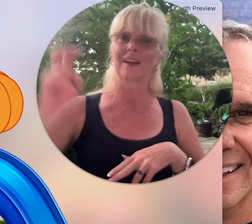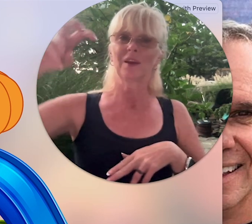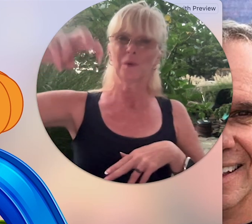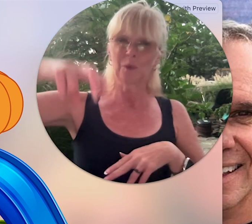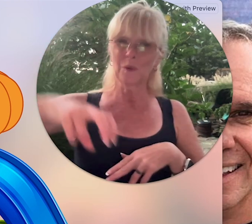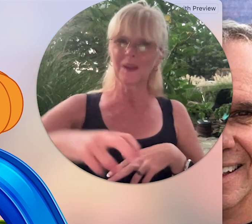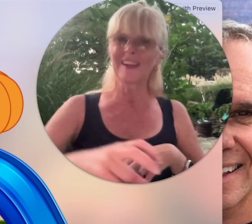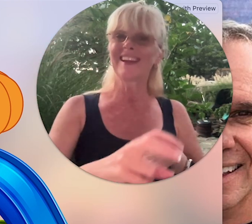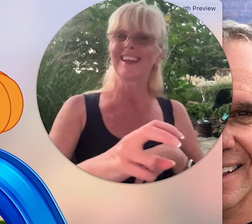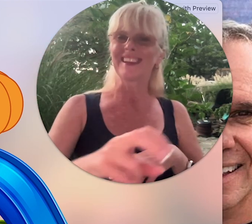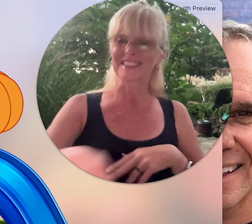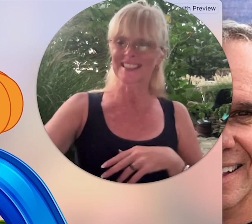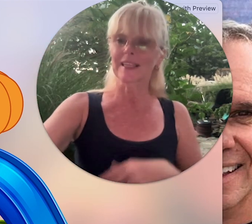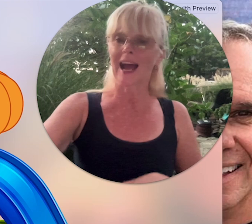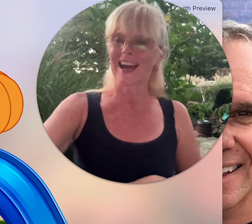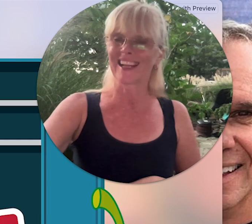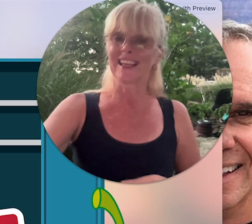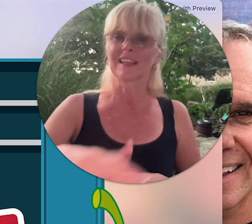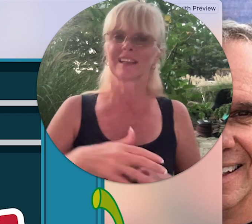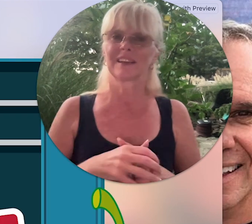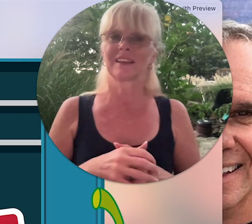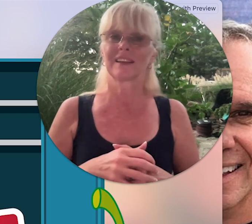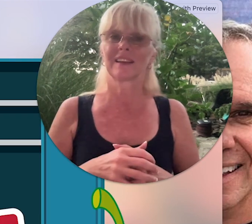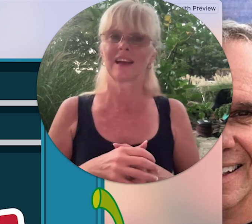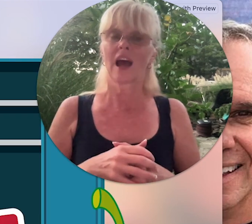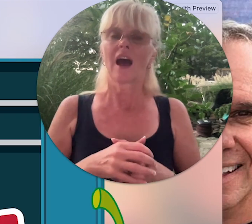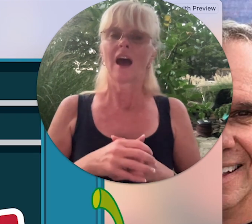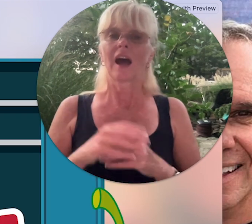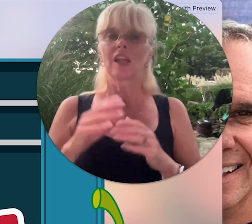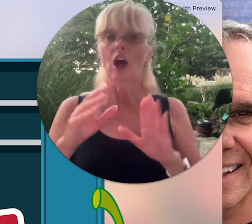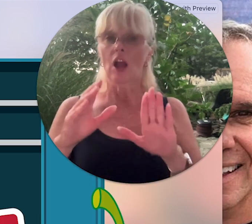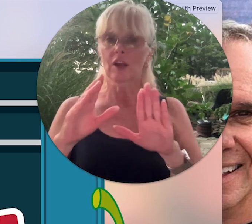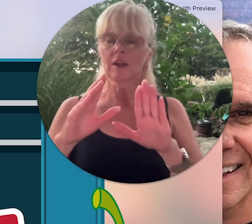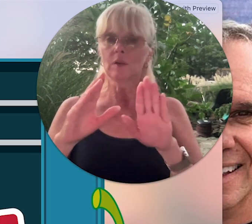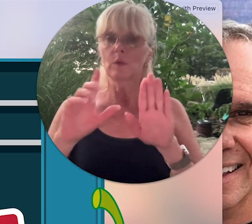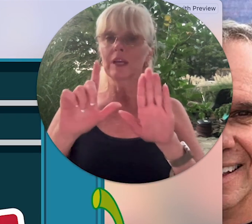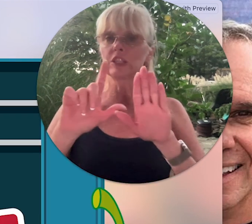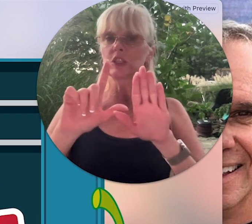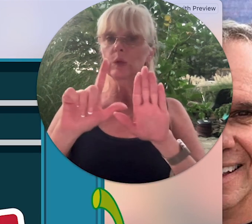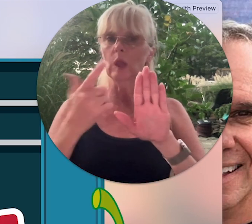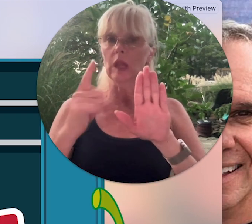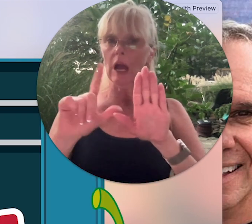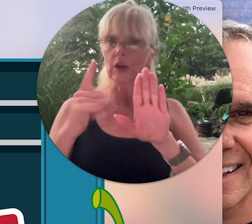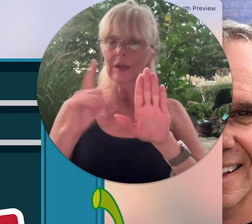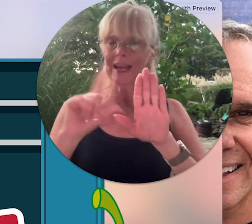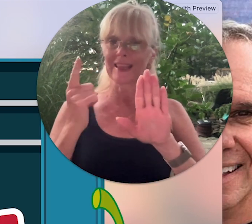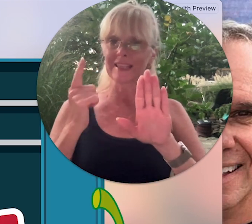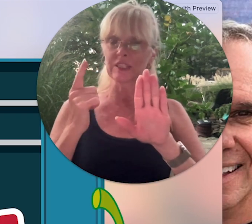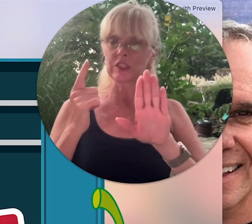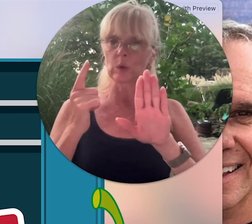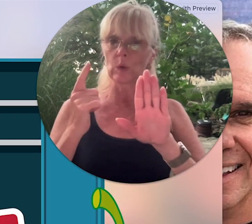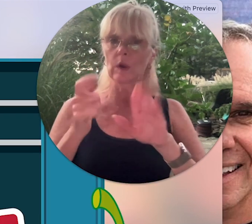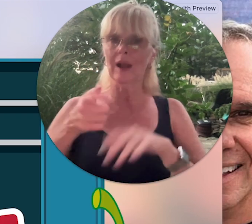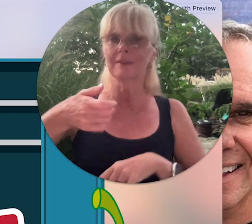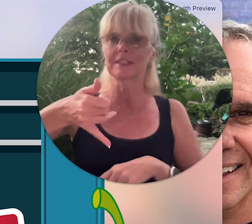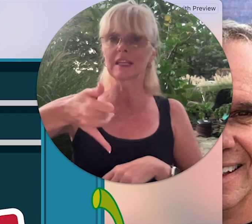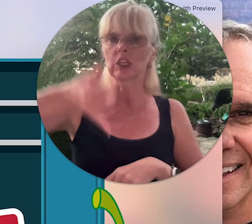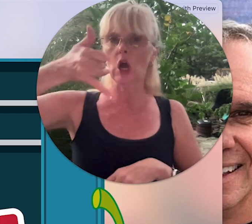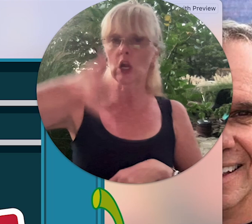we slide locker we can do locker like this a door I've seen locker